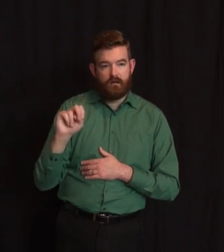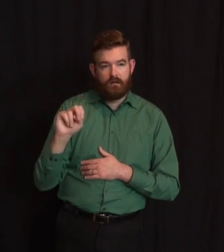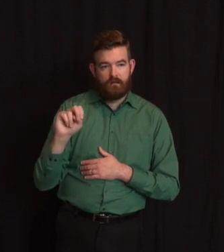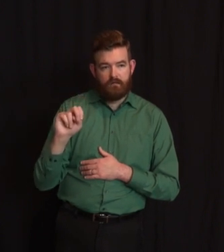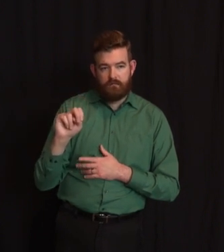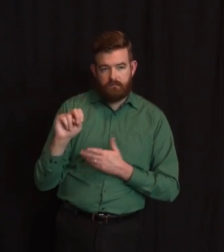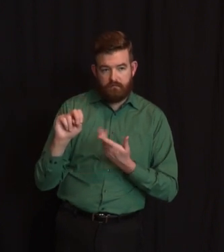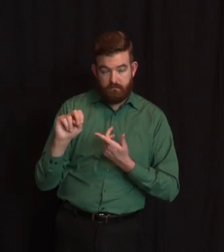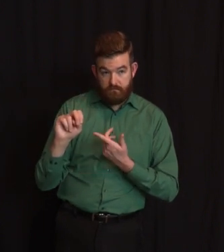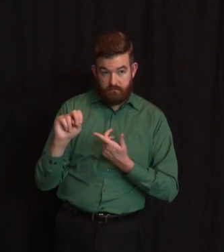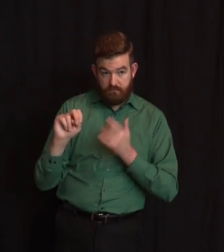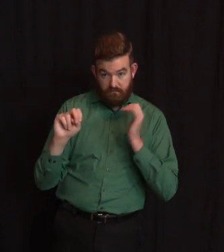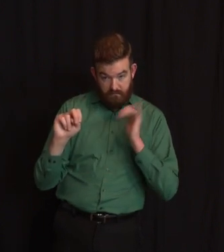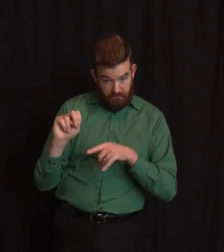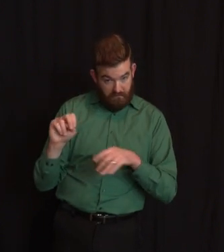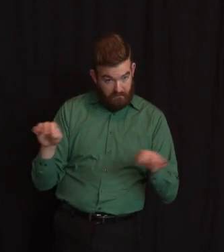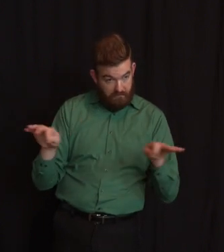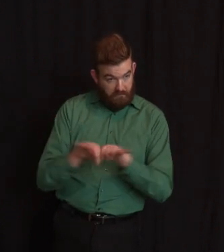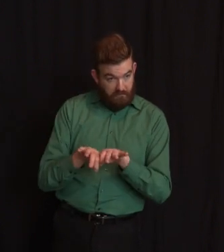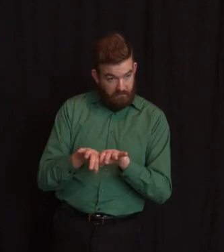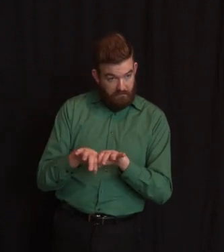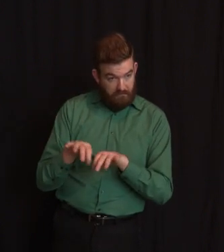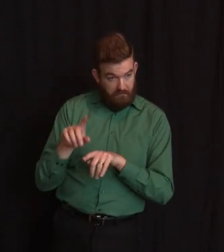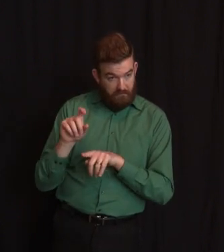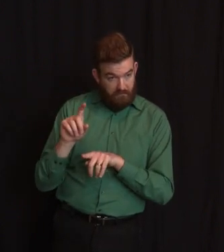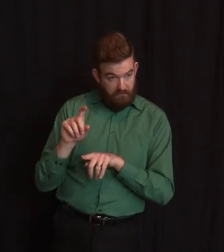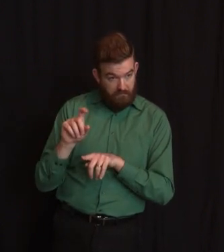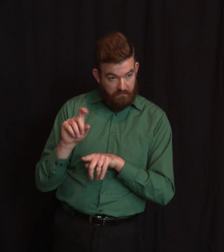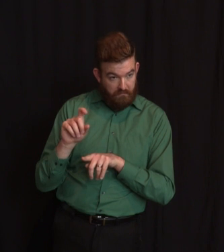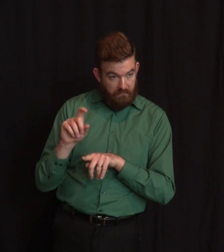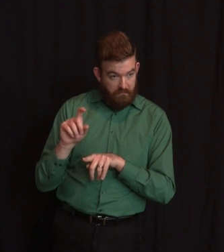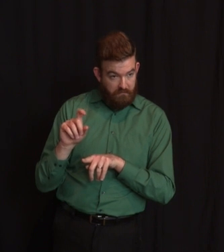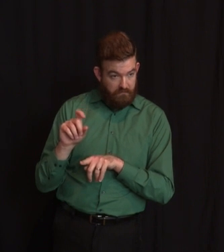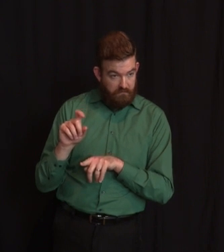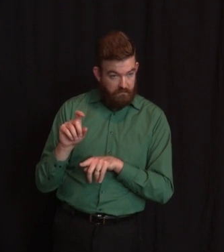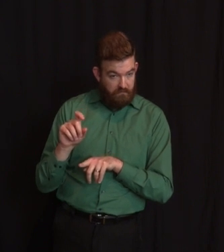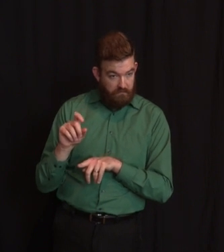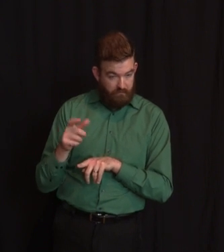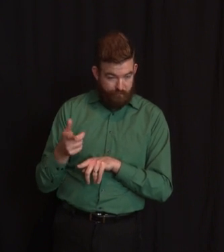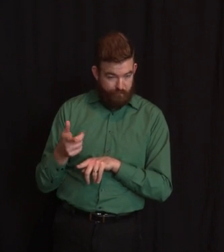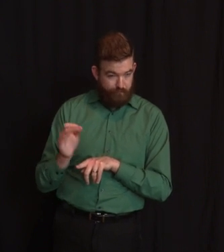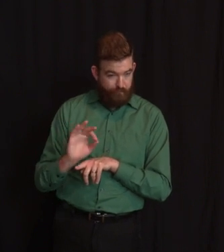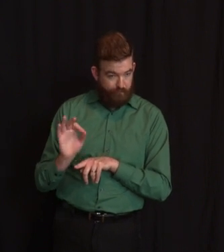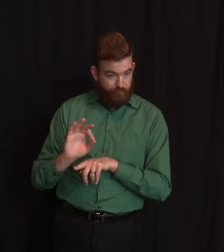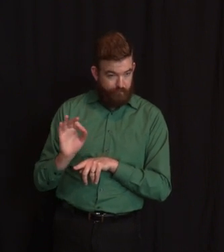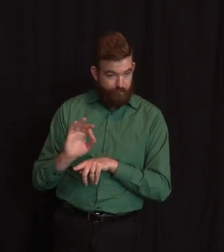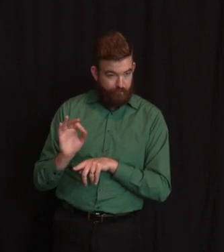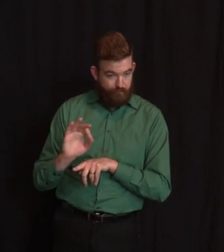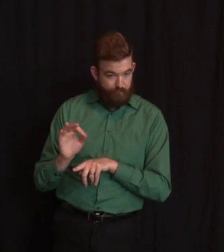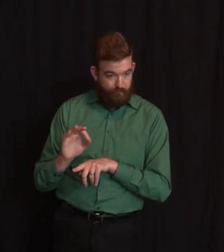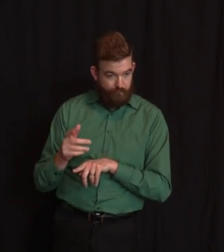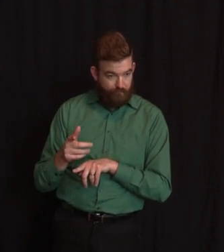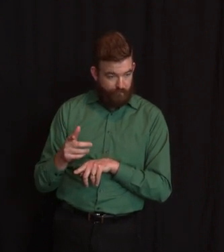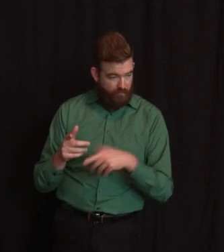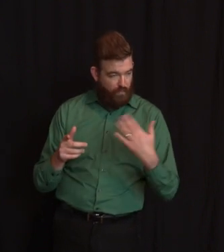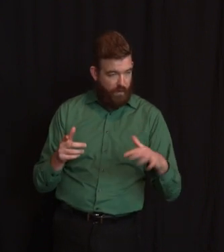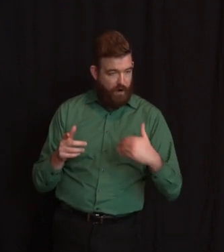I also wanted to ask for your statement on the bill you signed for giving civil and criminal